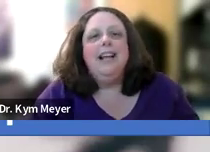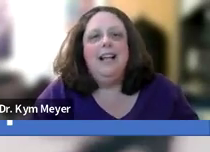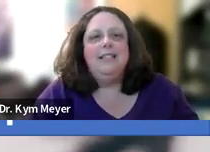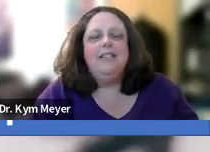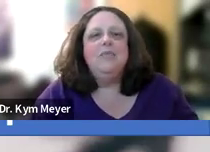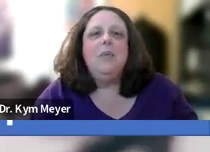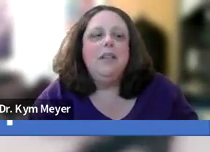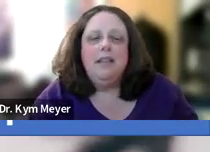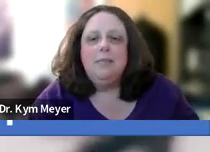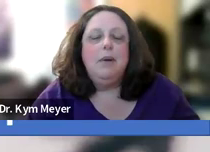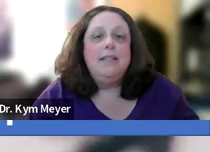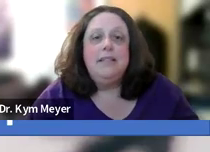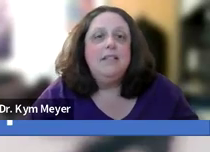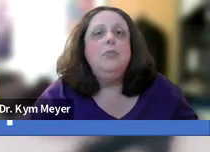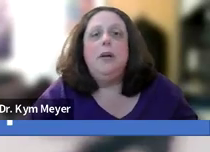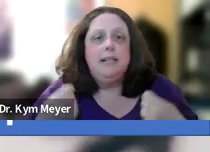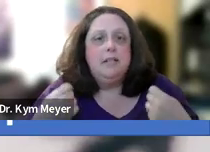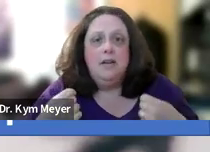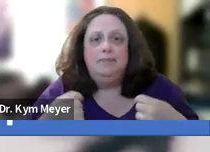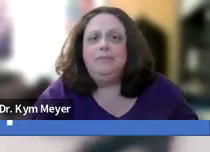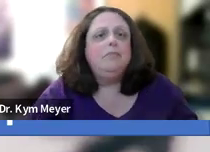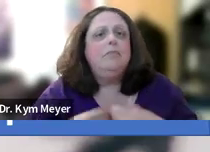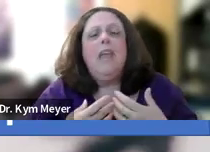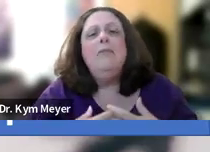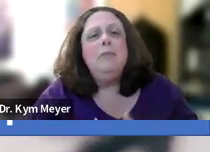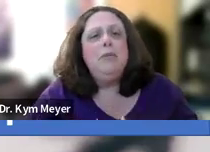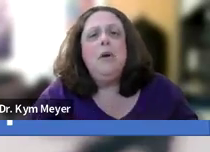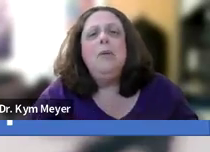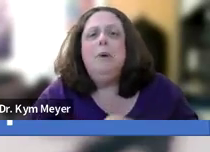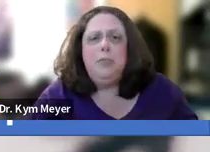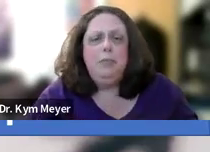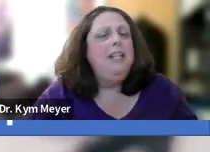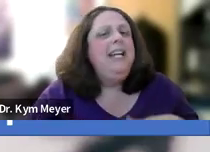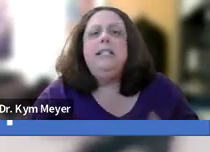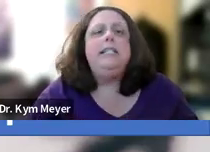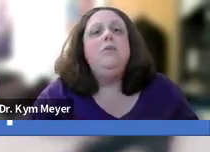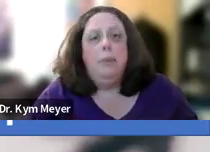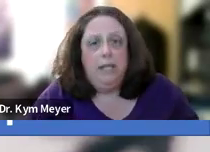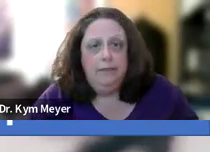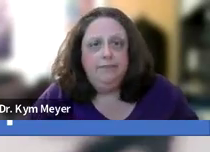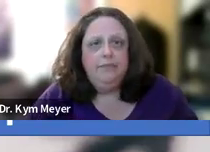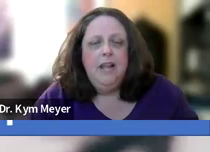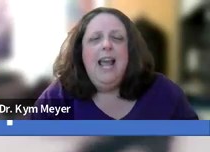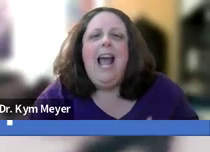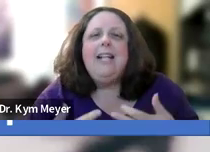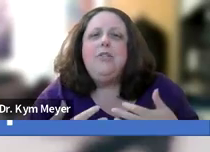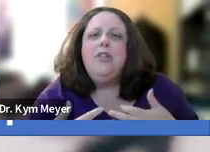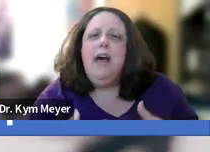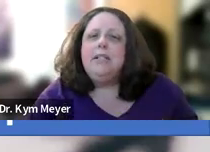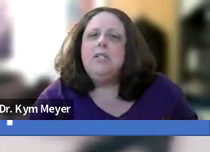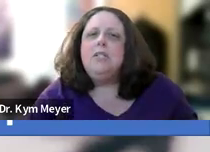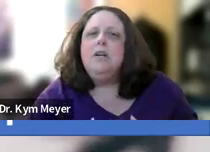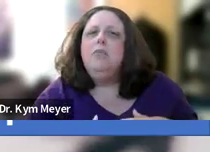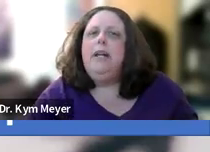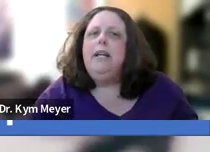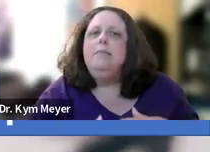one is like glasses. Now, one of the things about glasses is you put glasses on. And for the most part, most people can see normally. And so